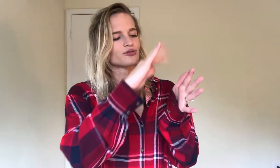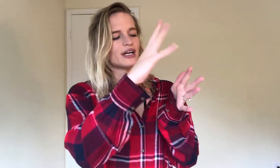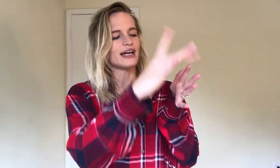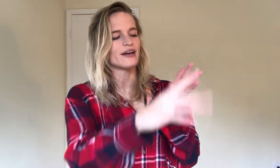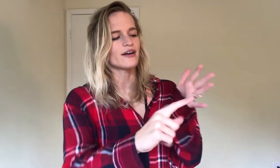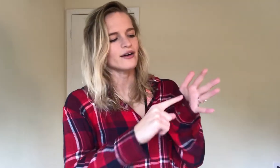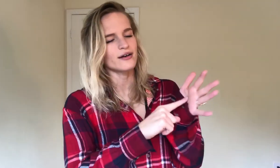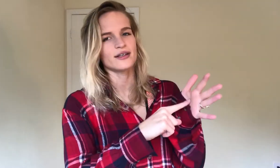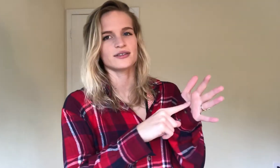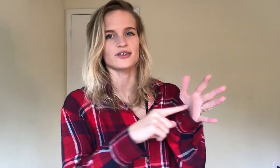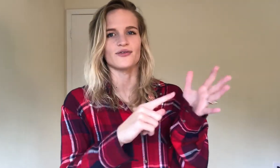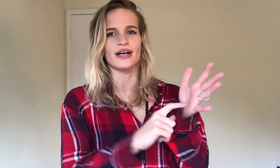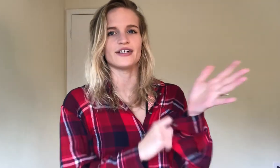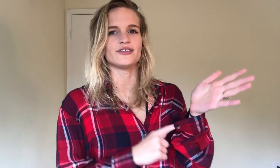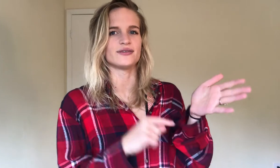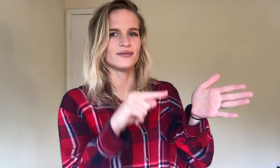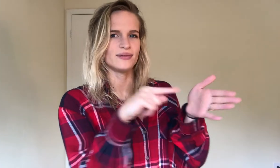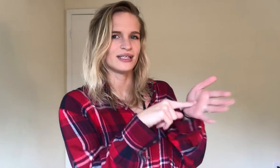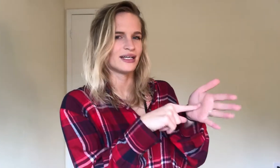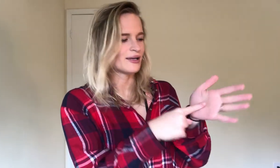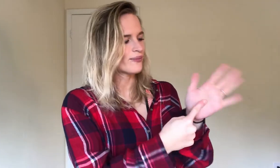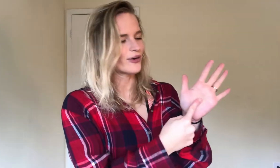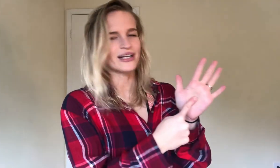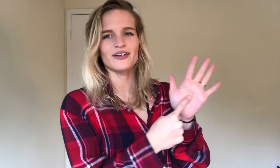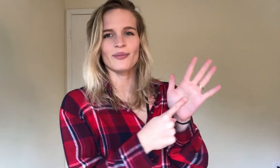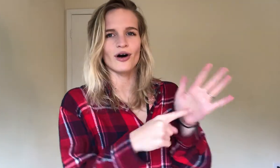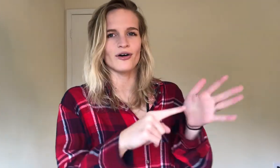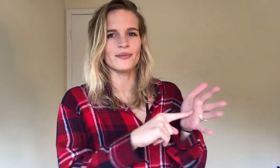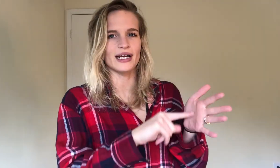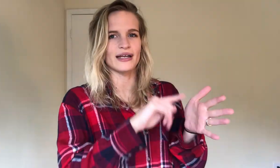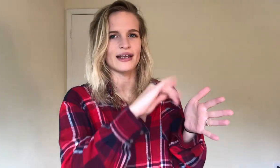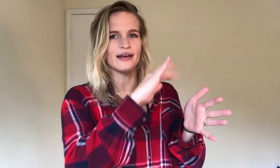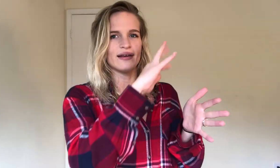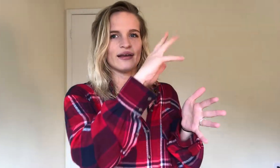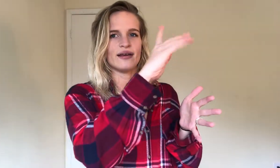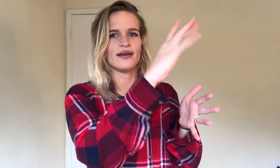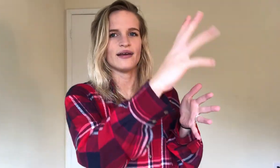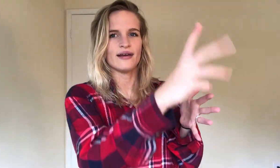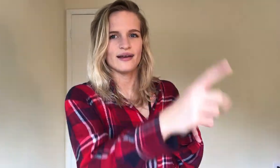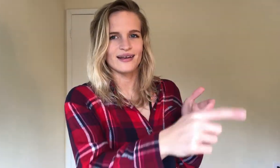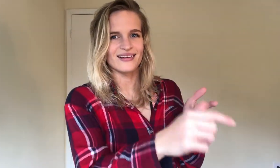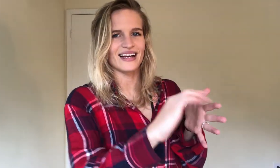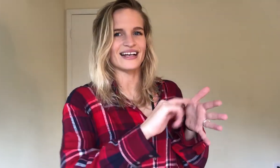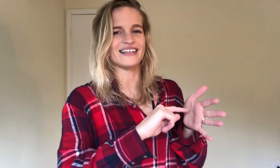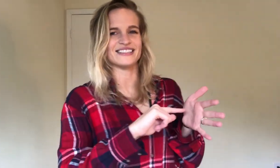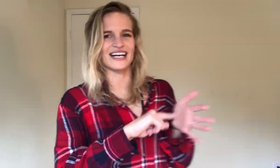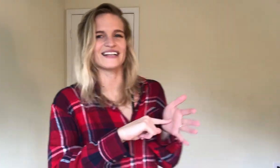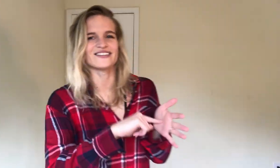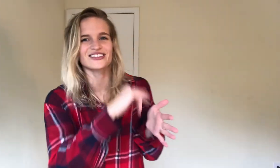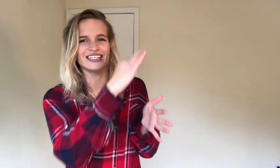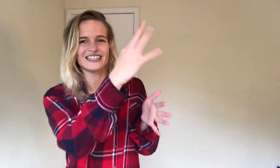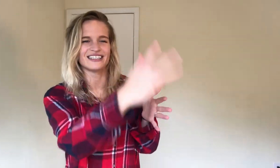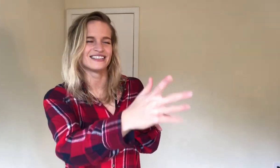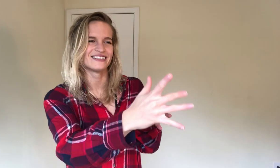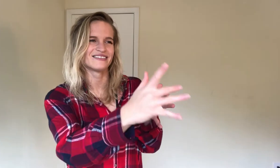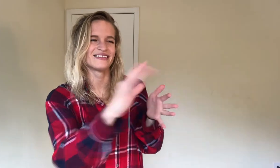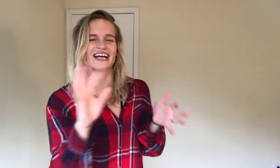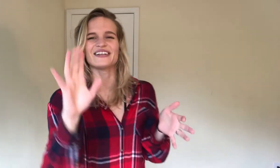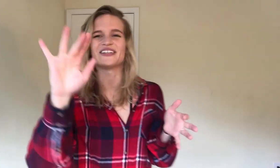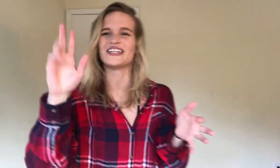rare, so rare, you point your palm, and then, kind of, it kind of looks like, I don't know, you